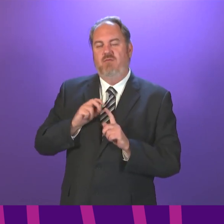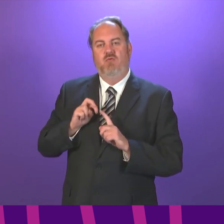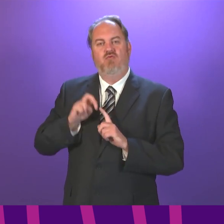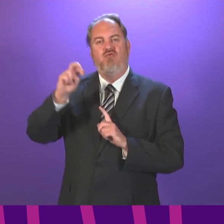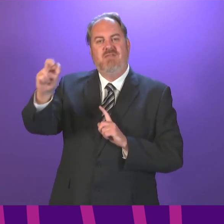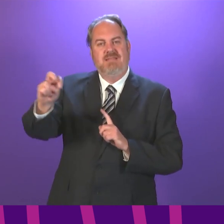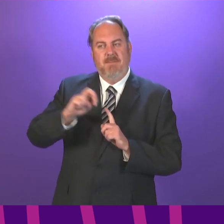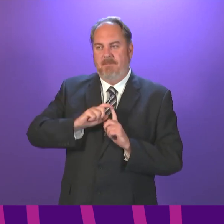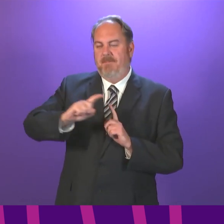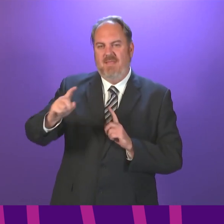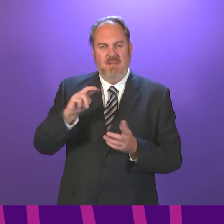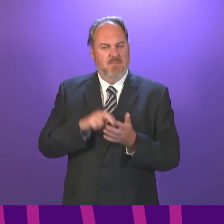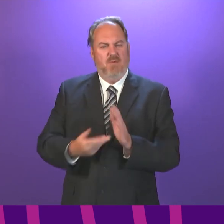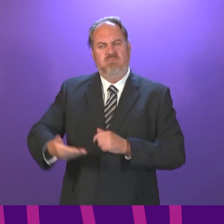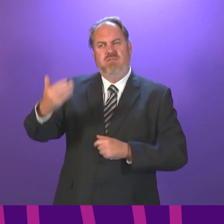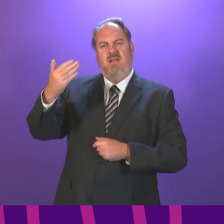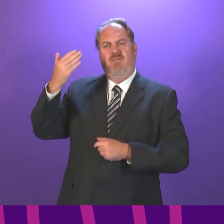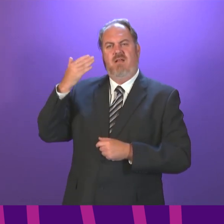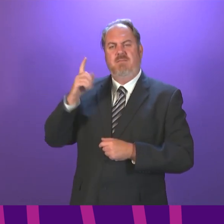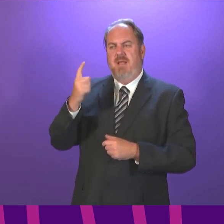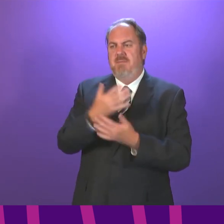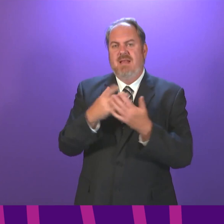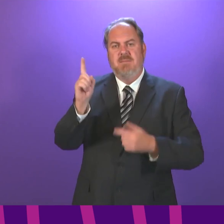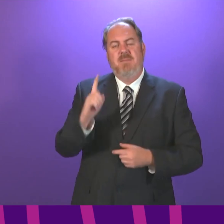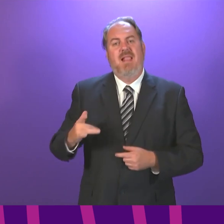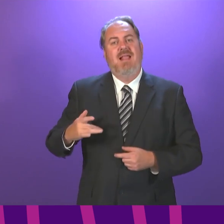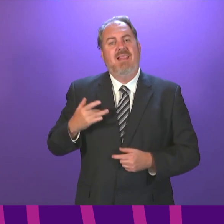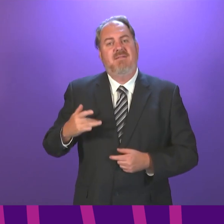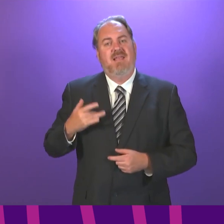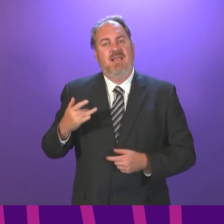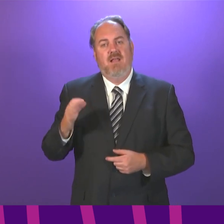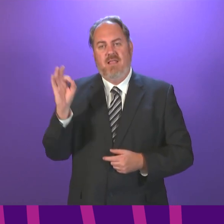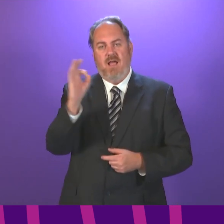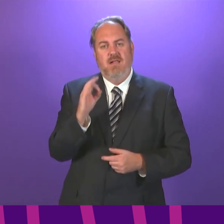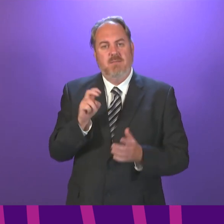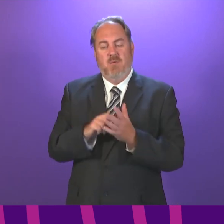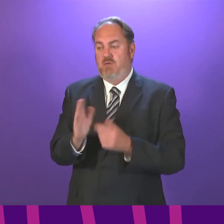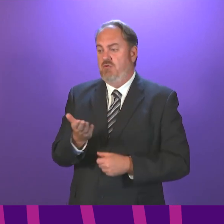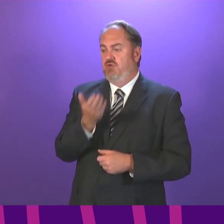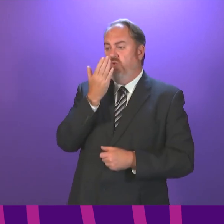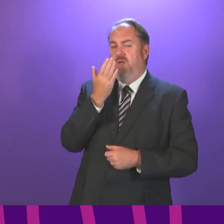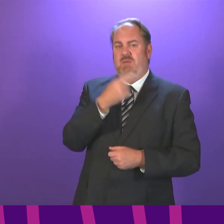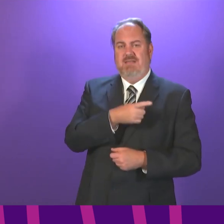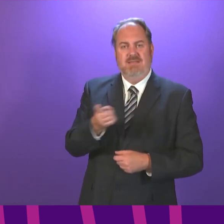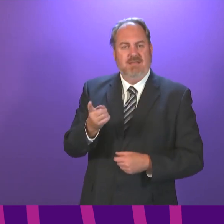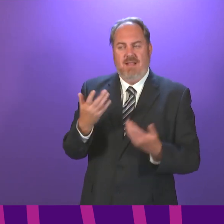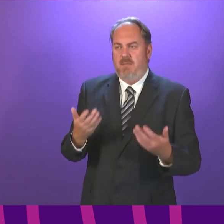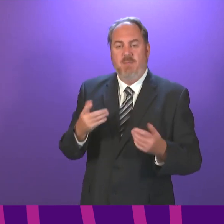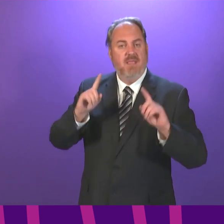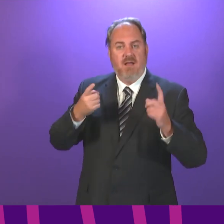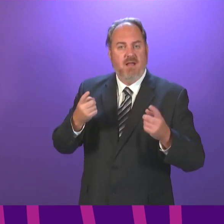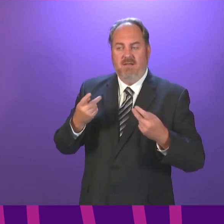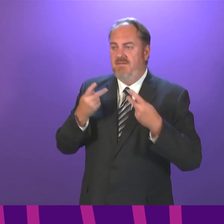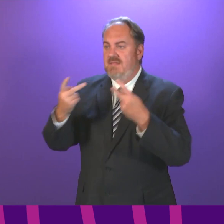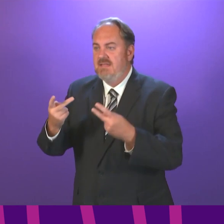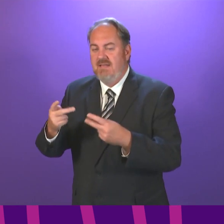family, care for sick relatives or just get to work, tend to need to book at much shorter notice, meaning they are at present simply unable to